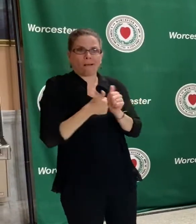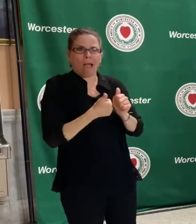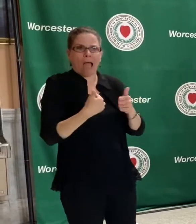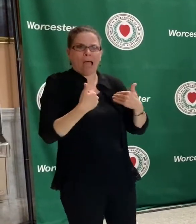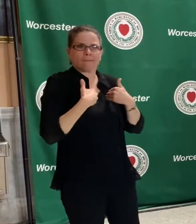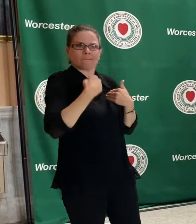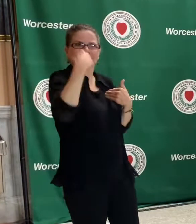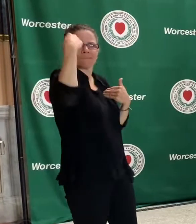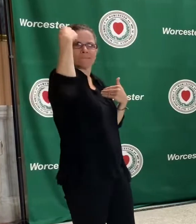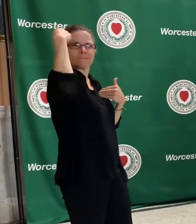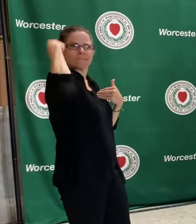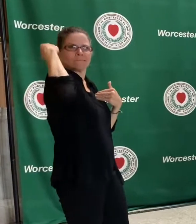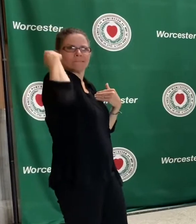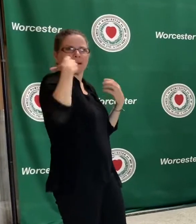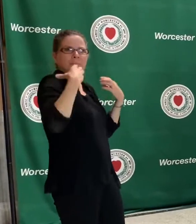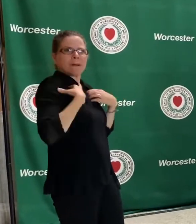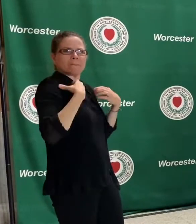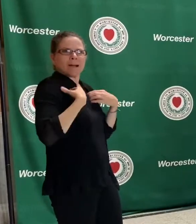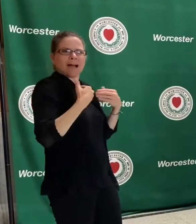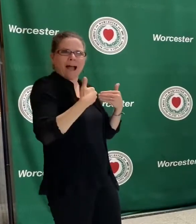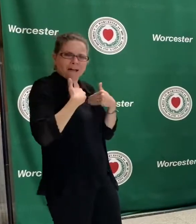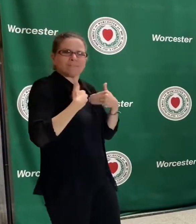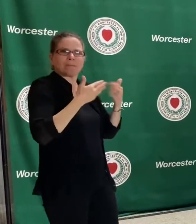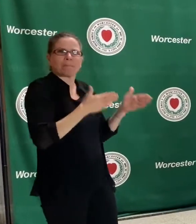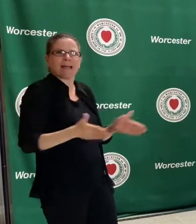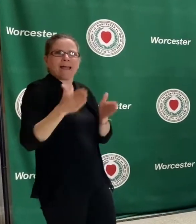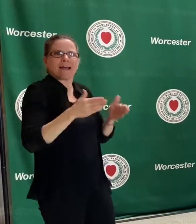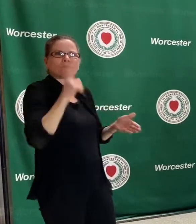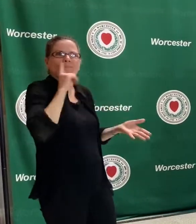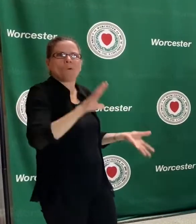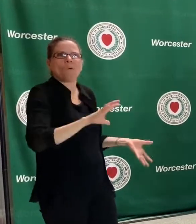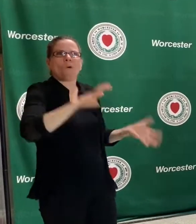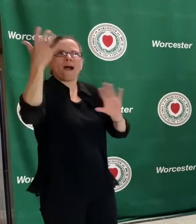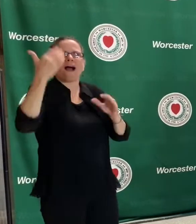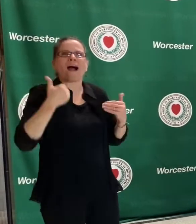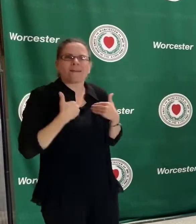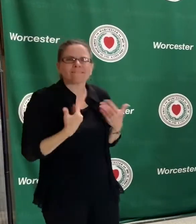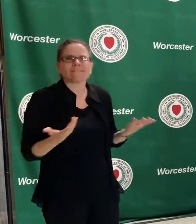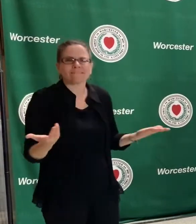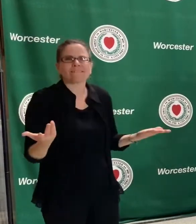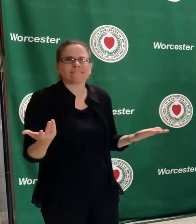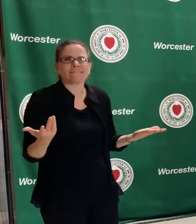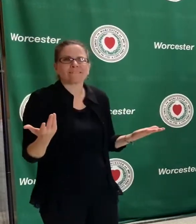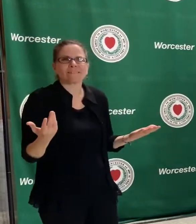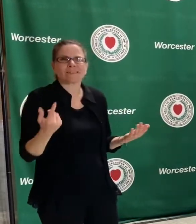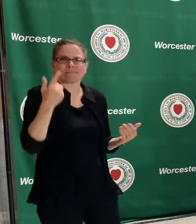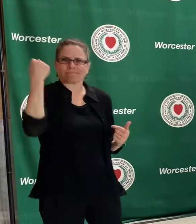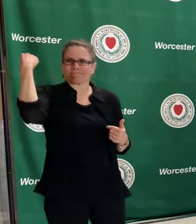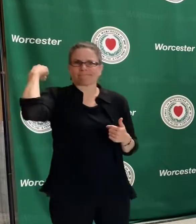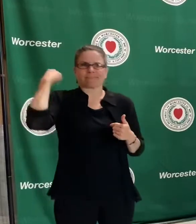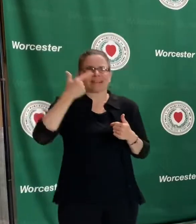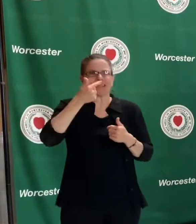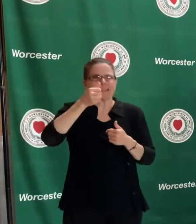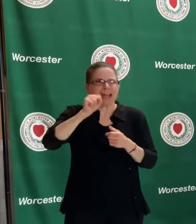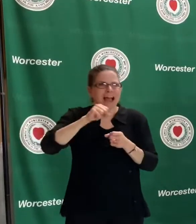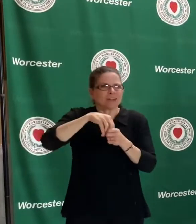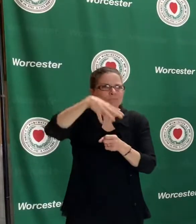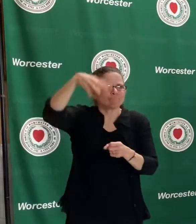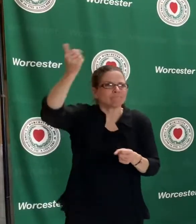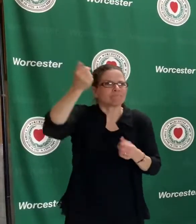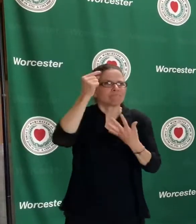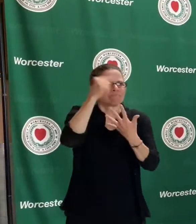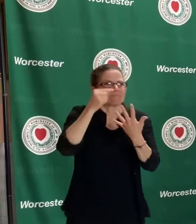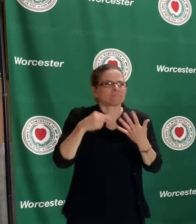actions that are going to create violence and chaos. Now, I want to make this really crystal clear.